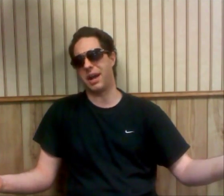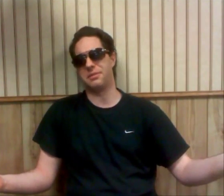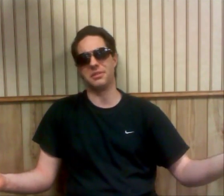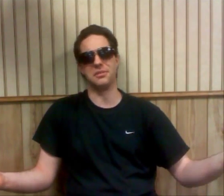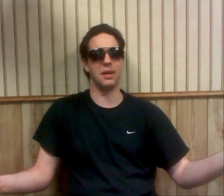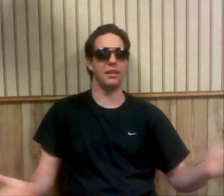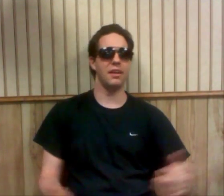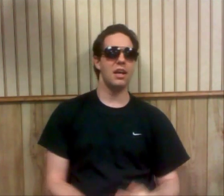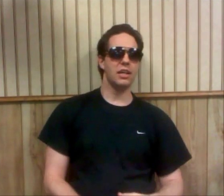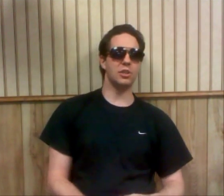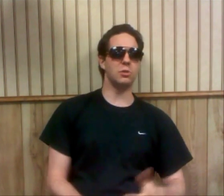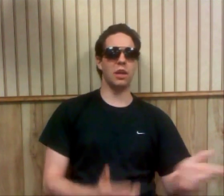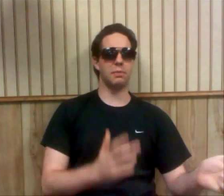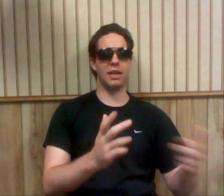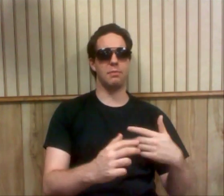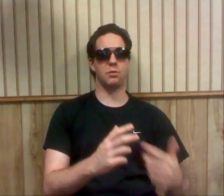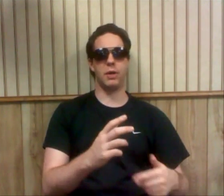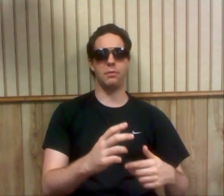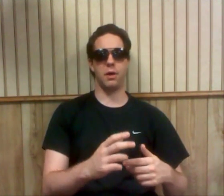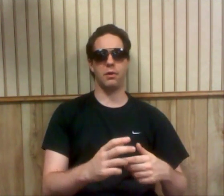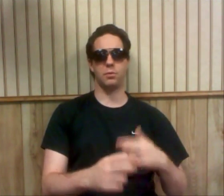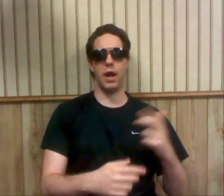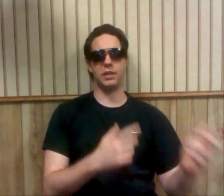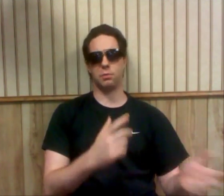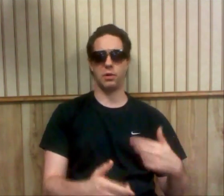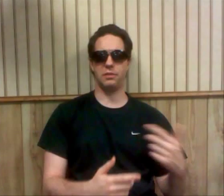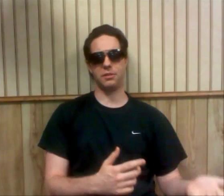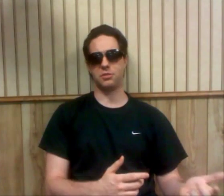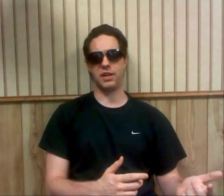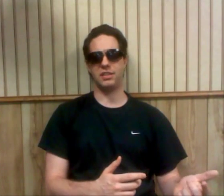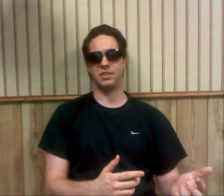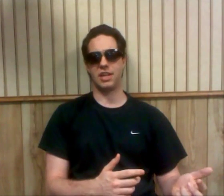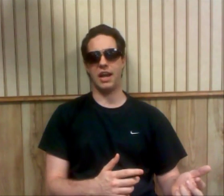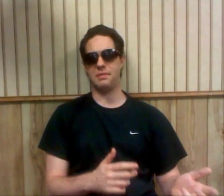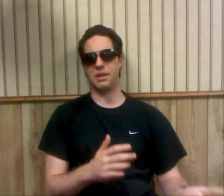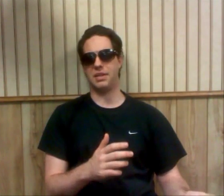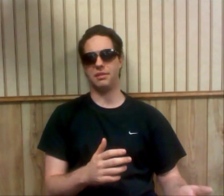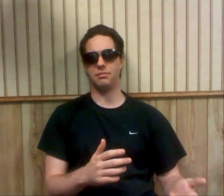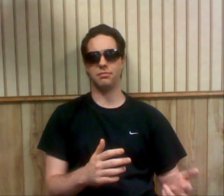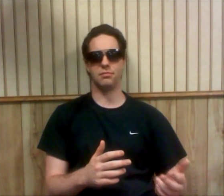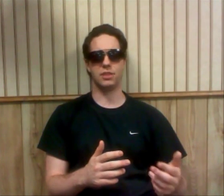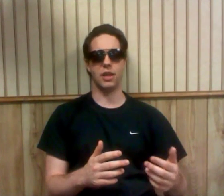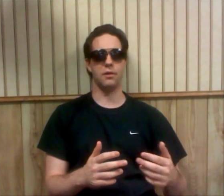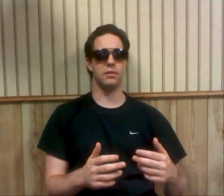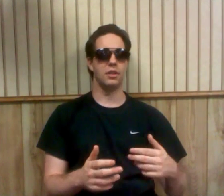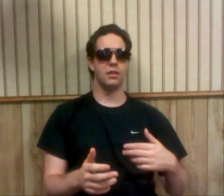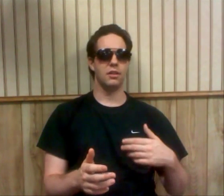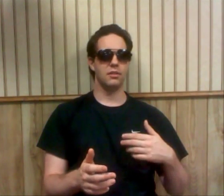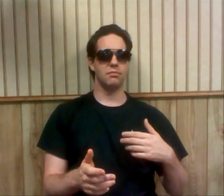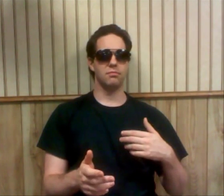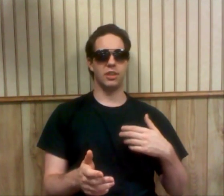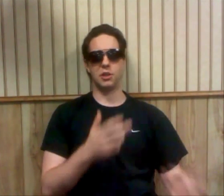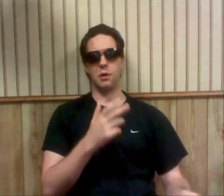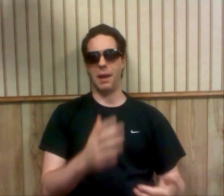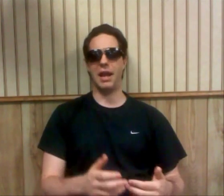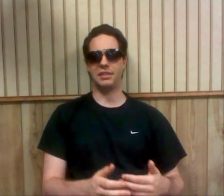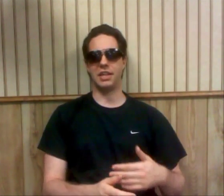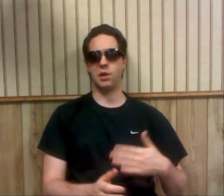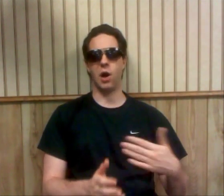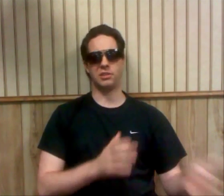I would do. And do something in between where Rey is working for the Straight Edge Society but he, you know, disobeys and he cost